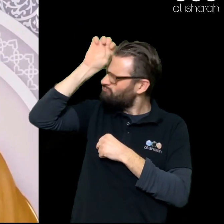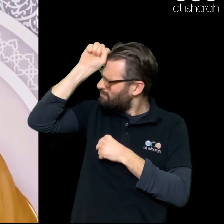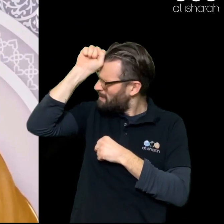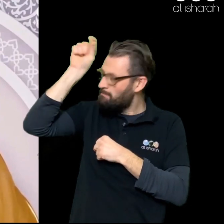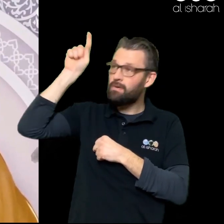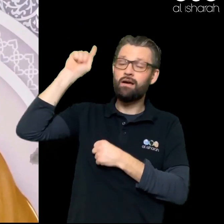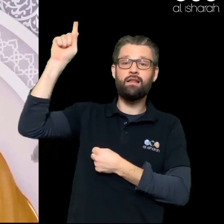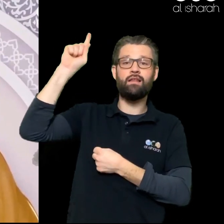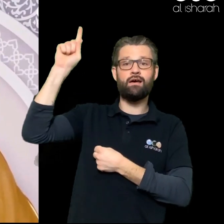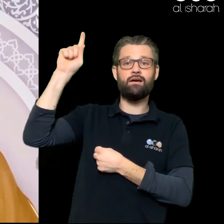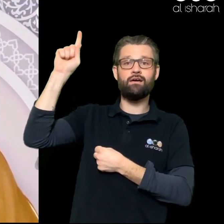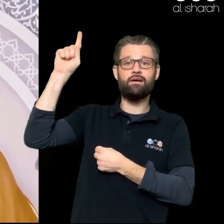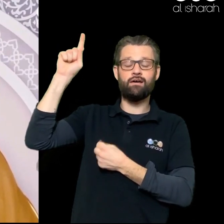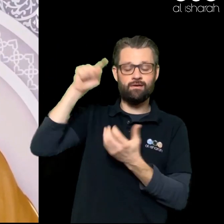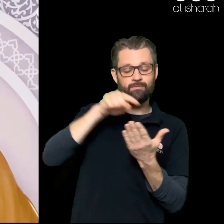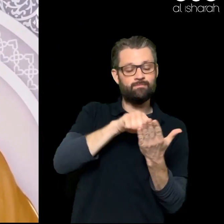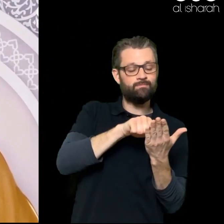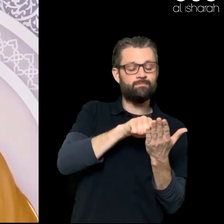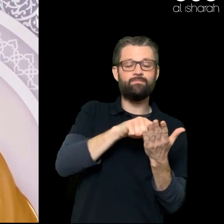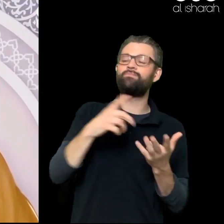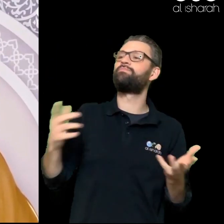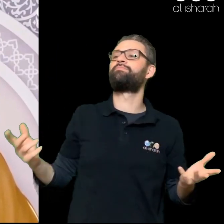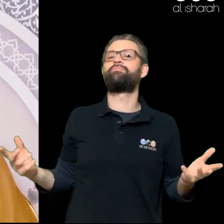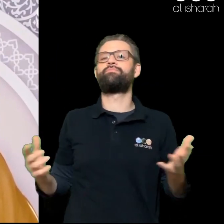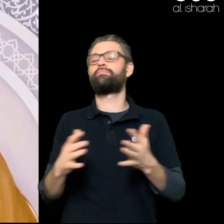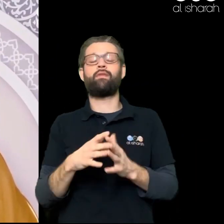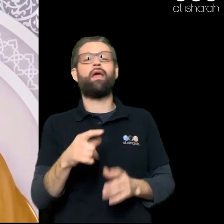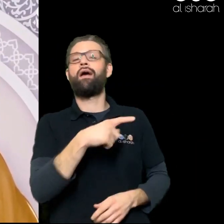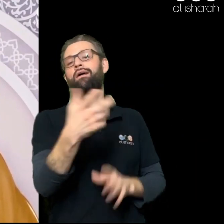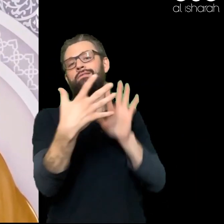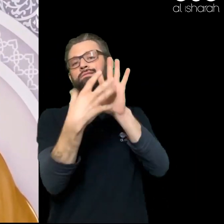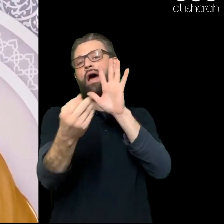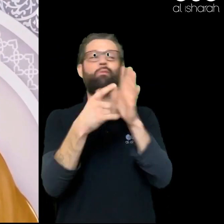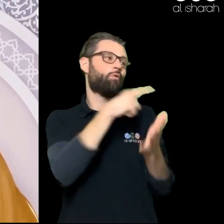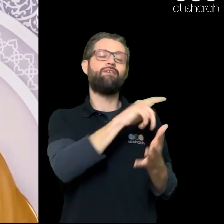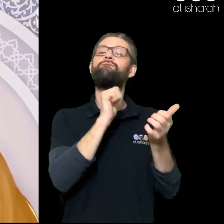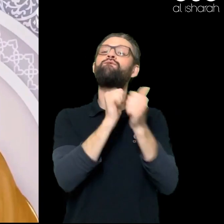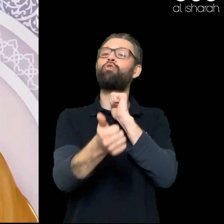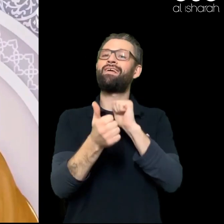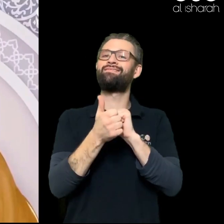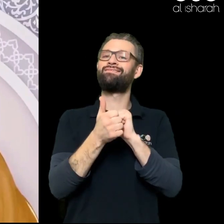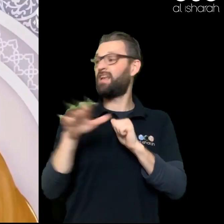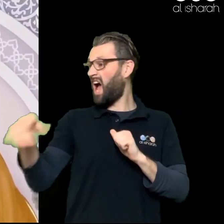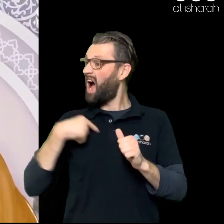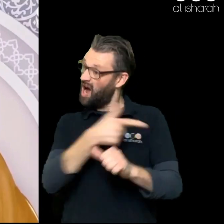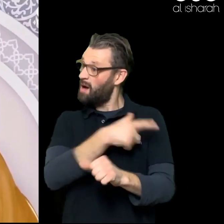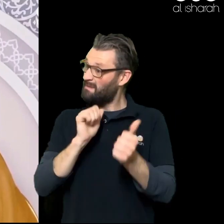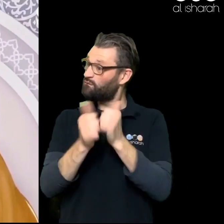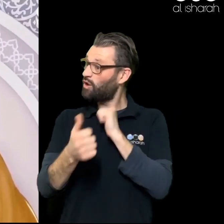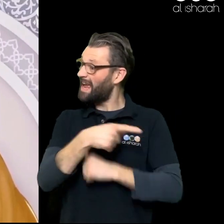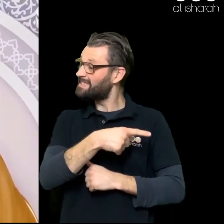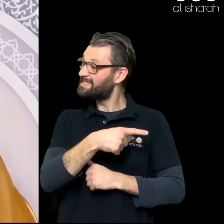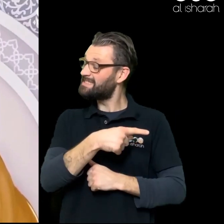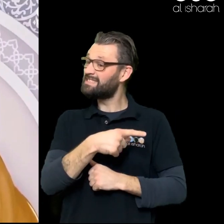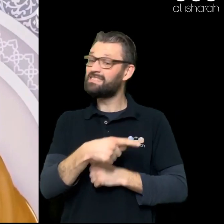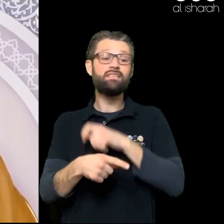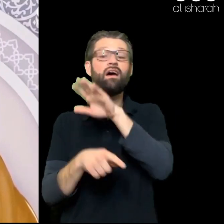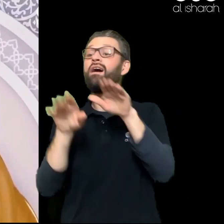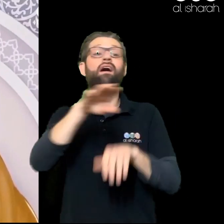picking the phone up Or doing something to speak to the friend Subhanallah And I would never do something to harm my